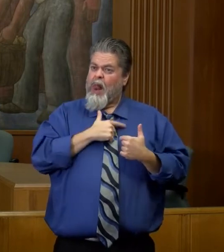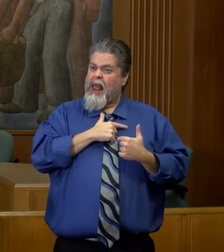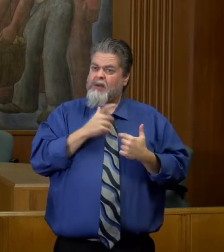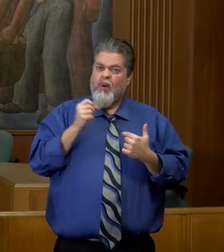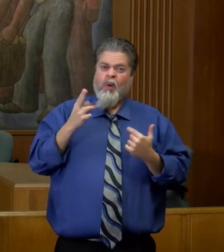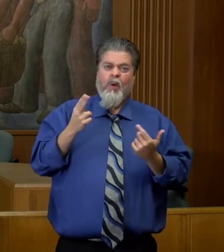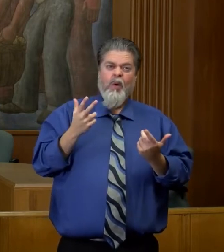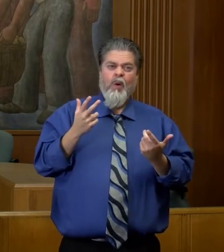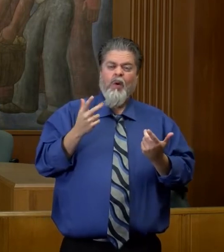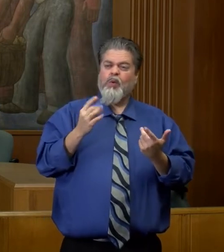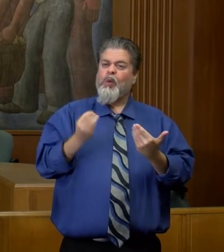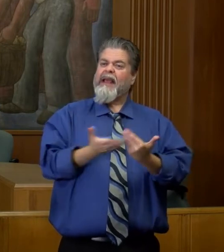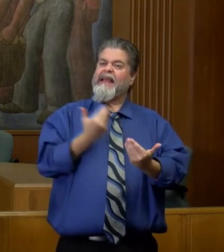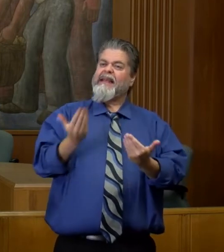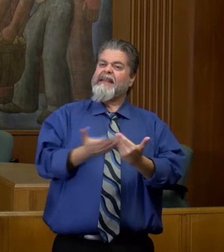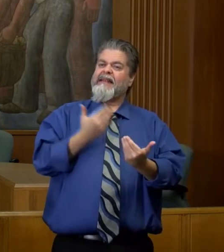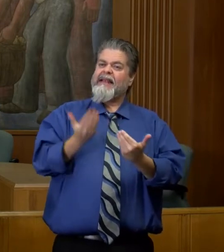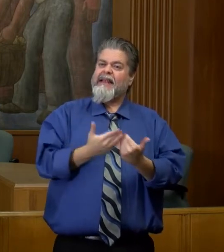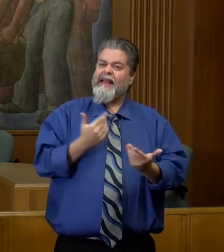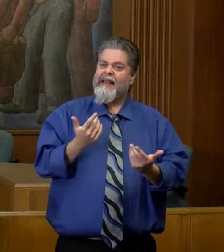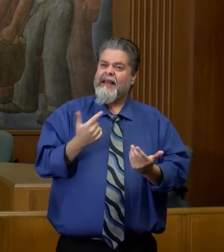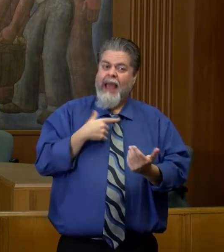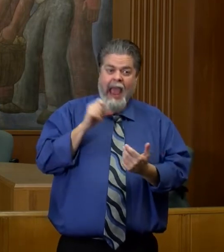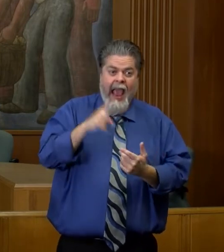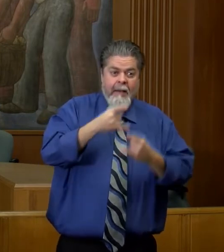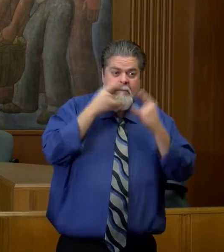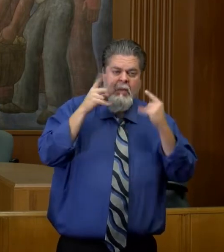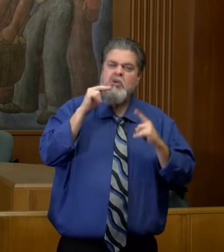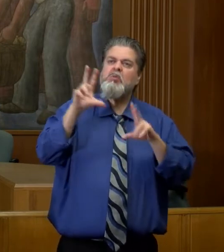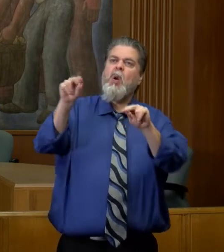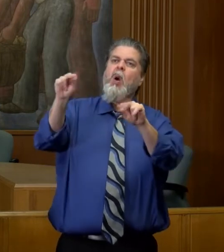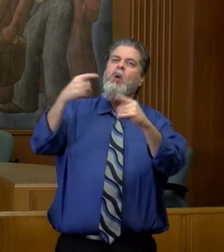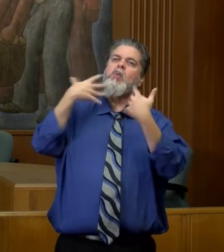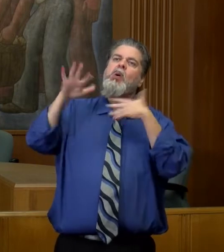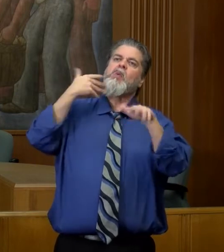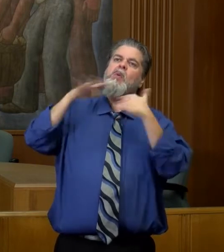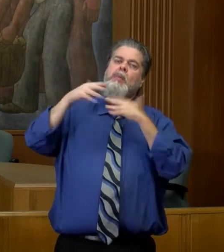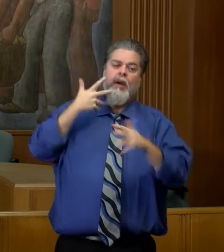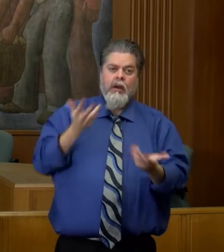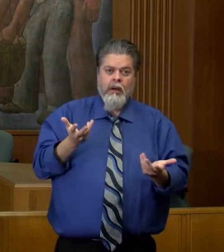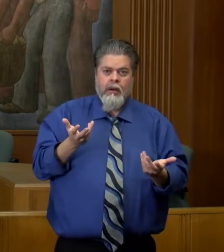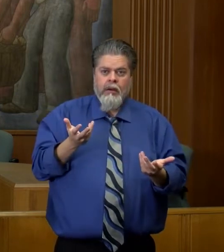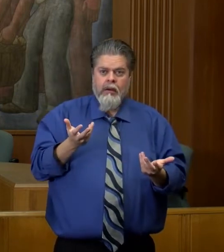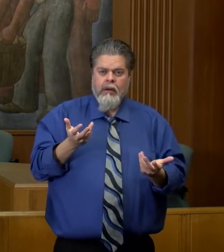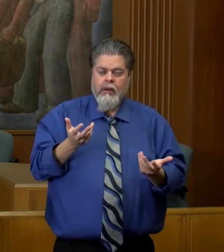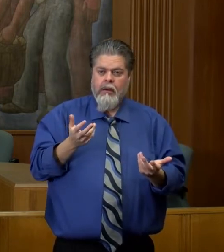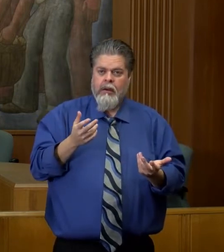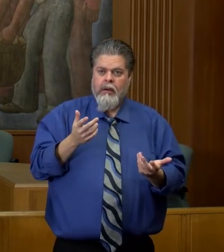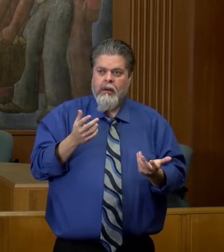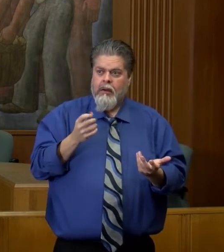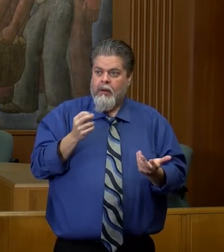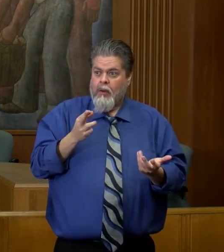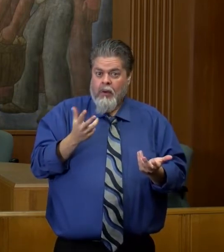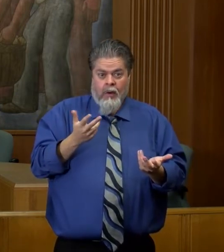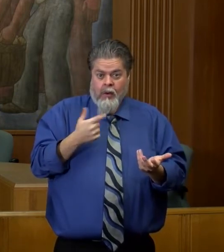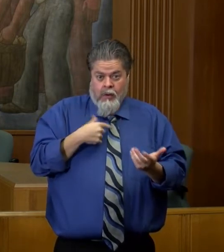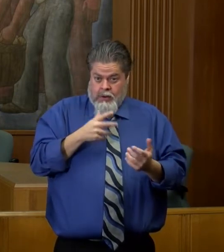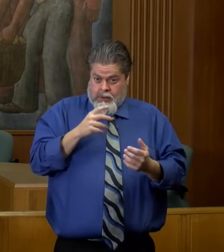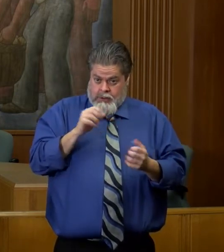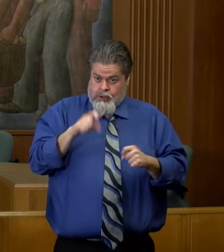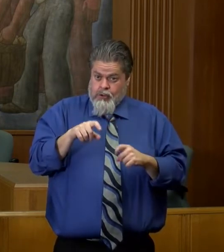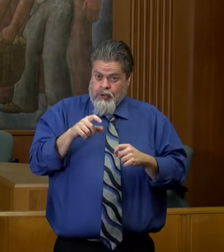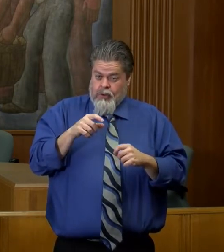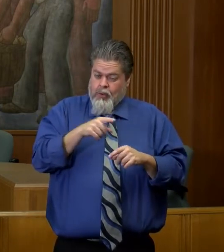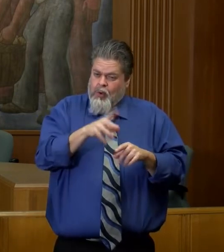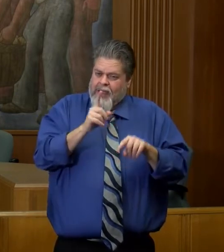too easy for too long that we can't do a simple thing, like you said, wear a mask, you're not going get drafted into the military. Is this a,